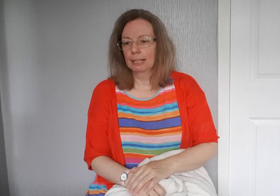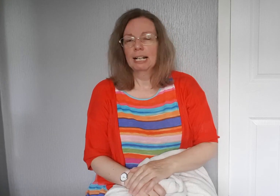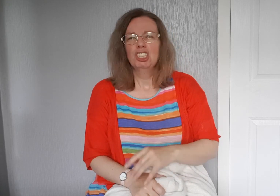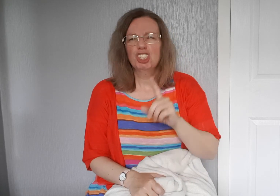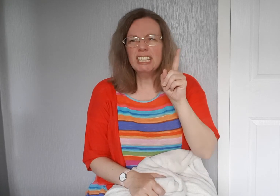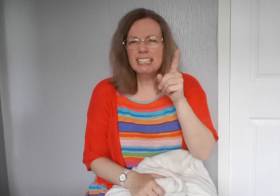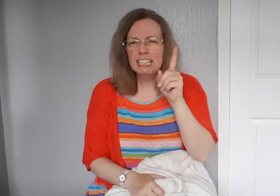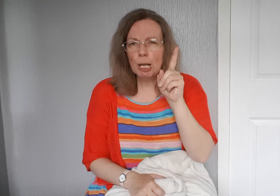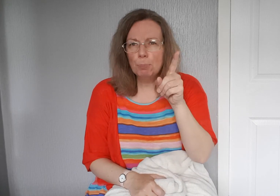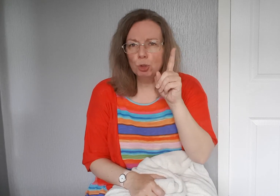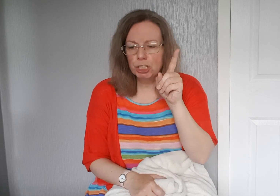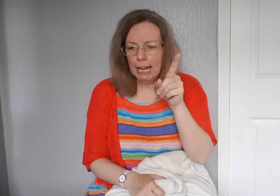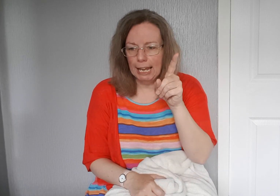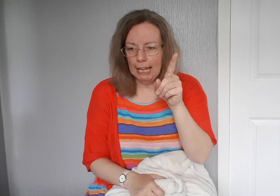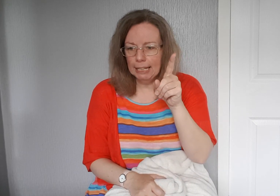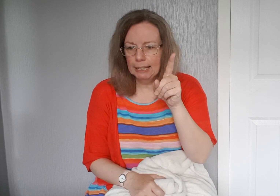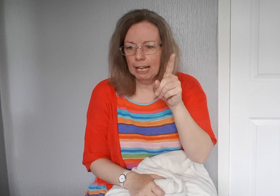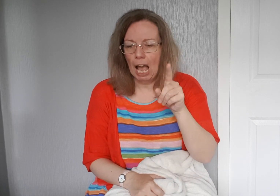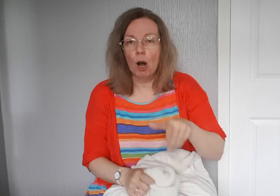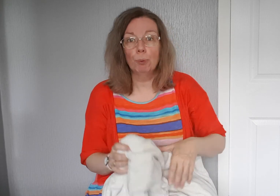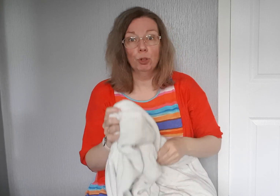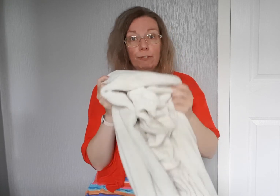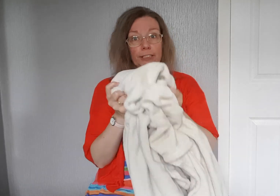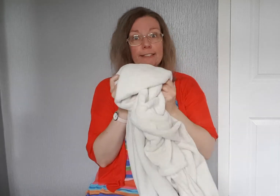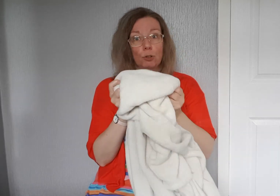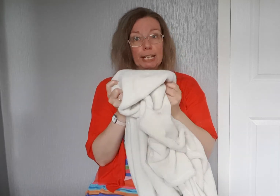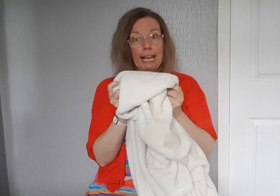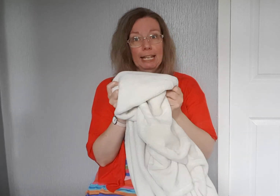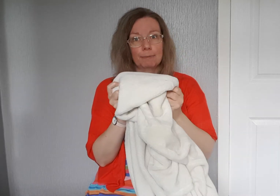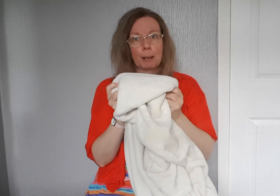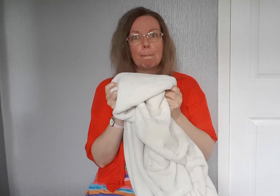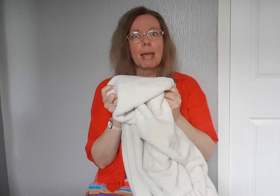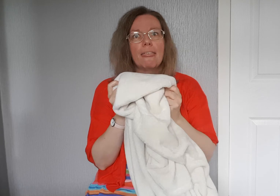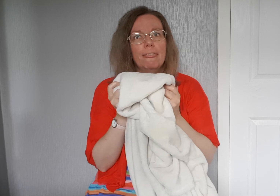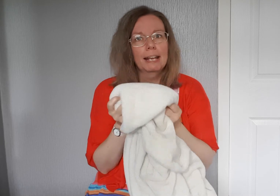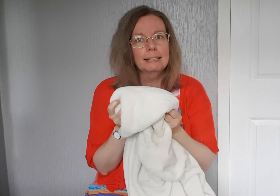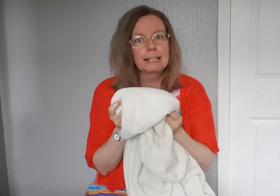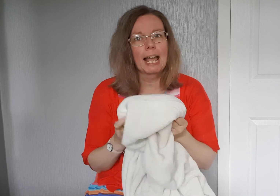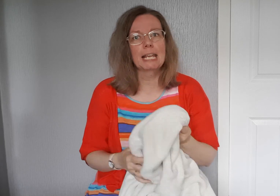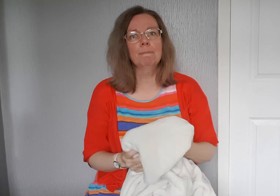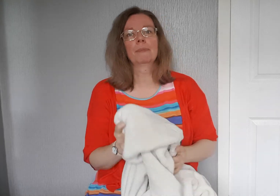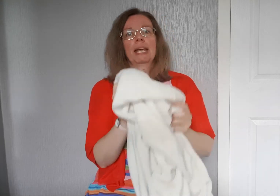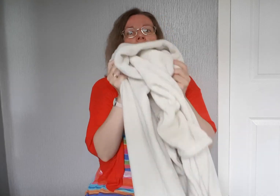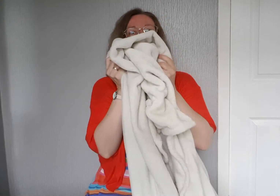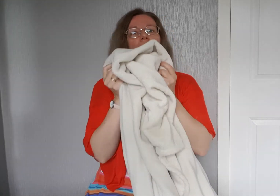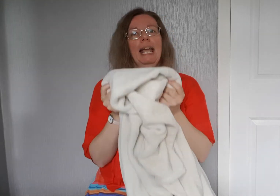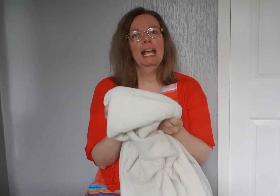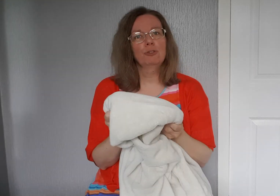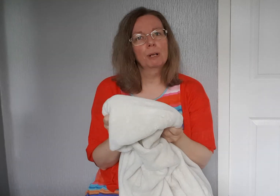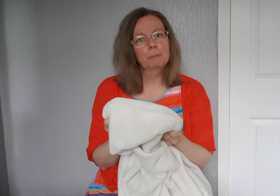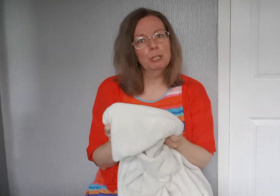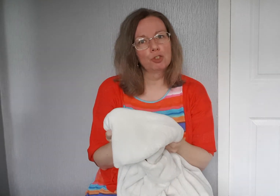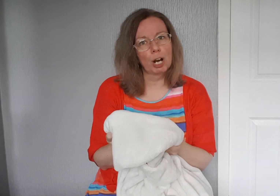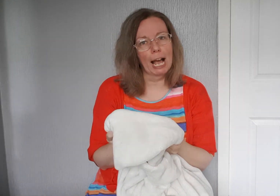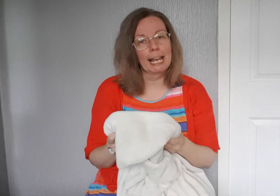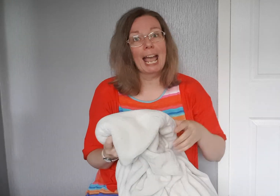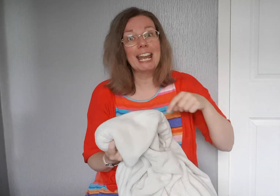Just to double check, I'll put the fleece out again. But this time, it must be dry and